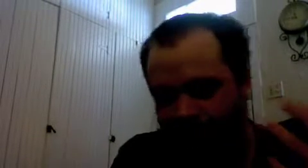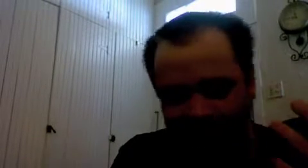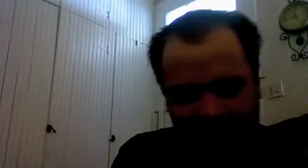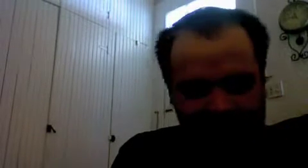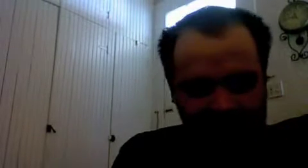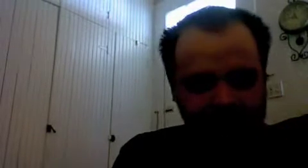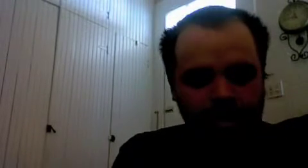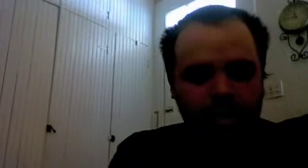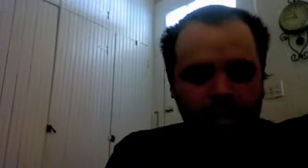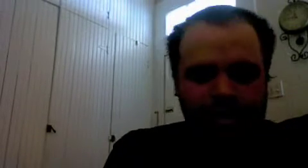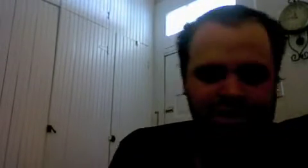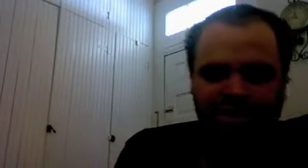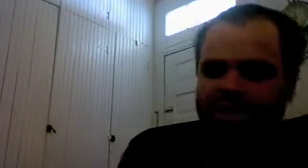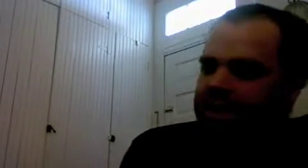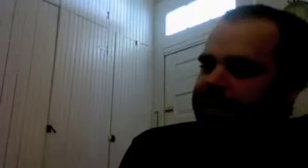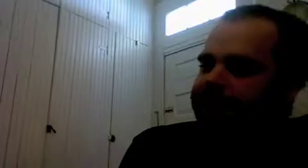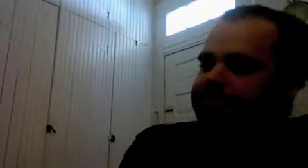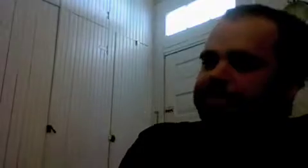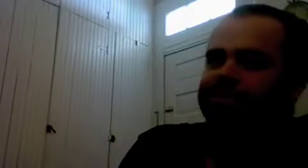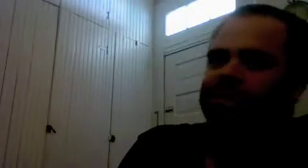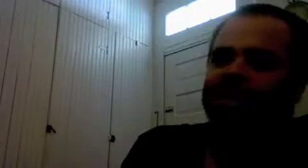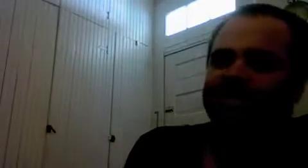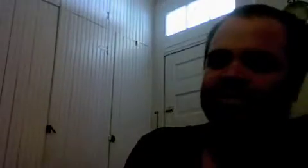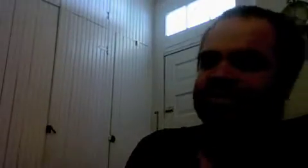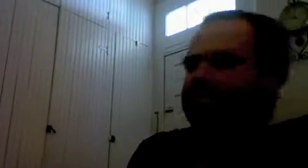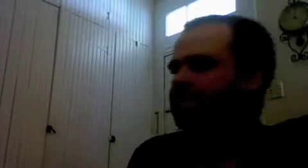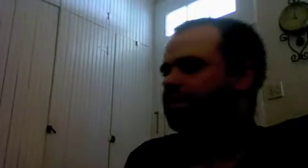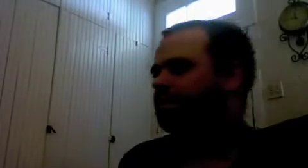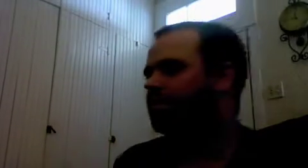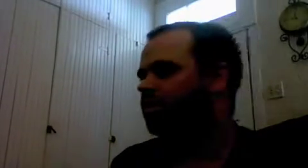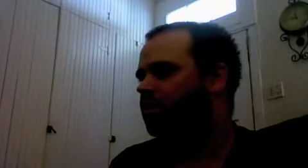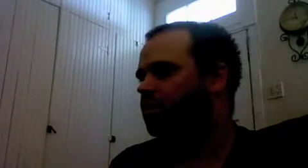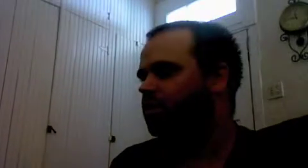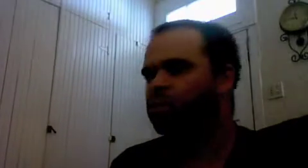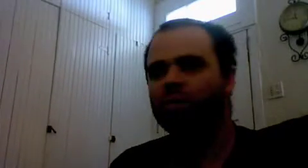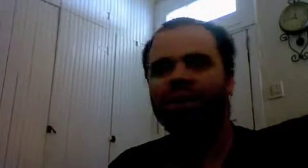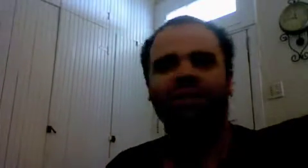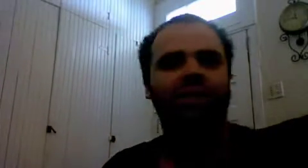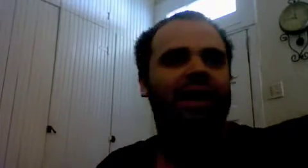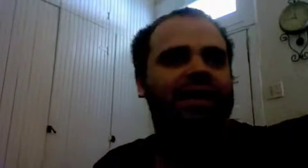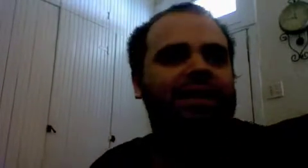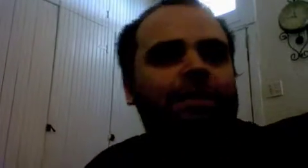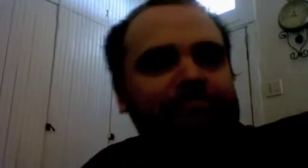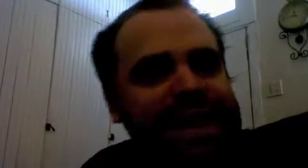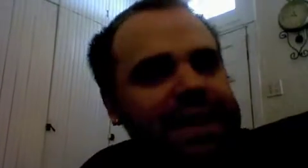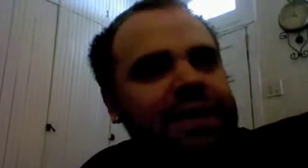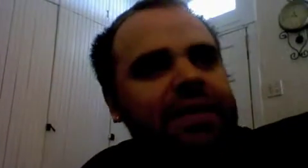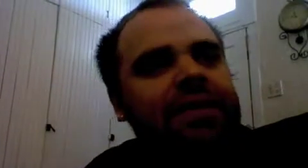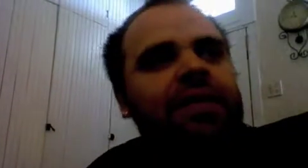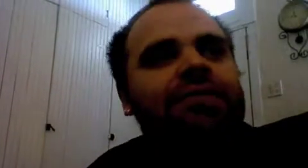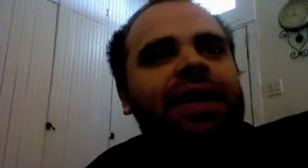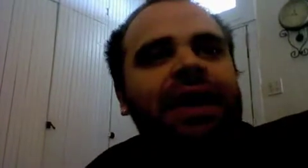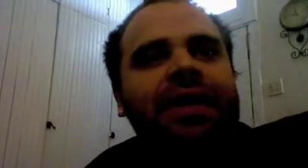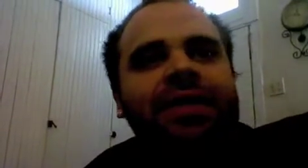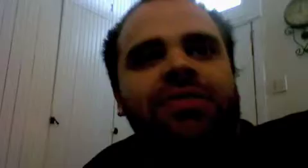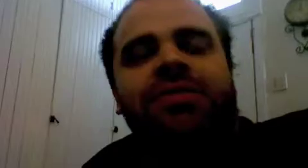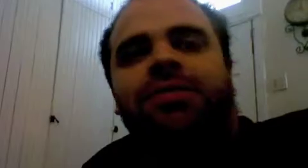paragraph 18 which is this is the the real I think beginning of the Hegelian system